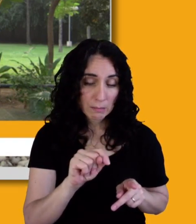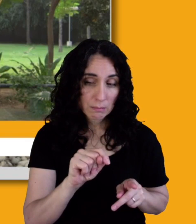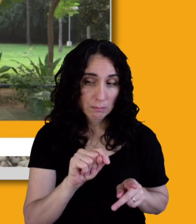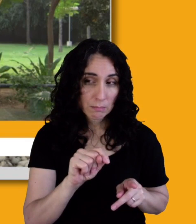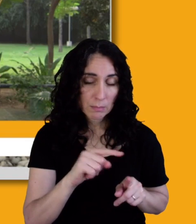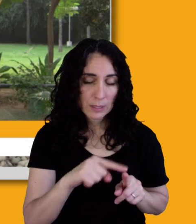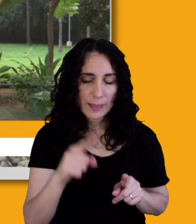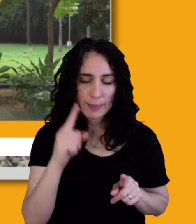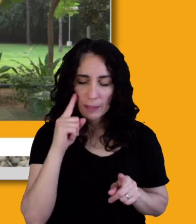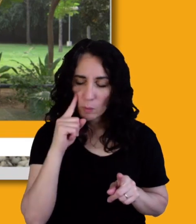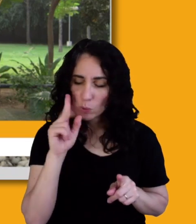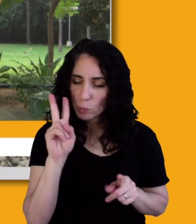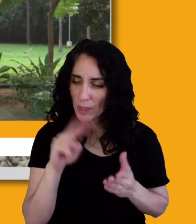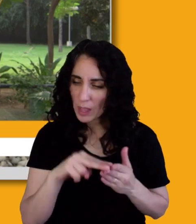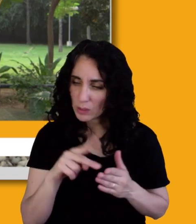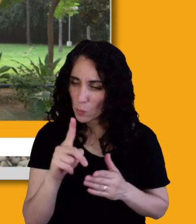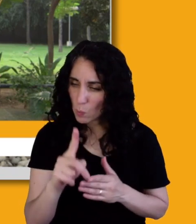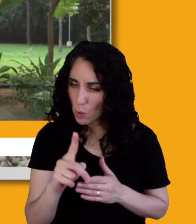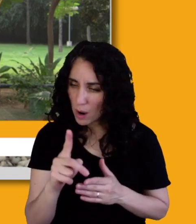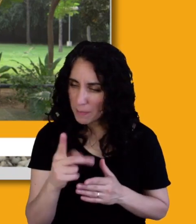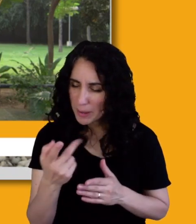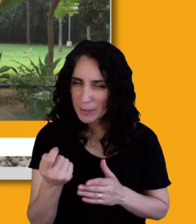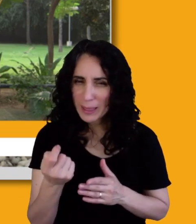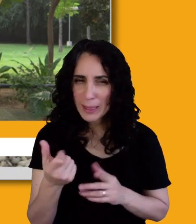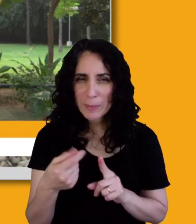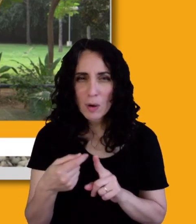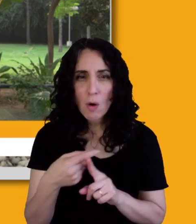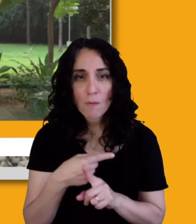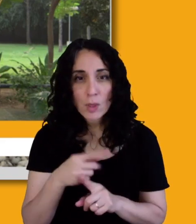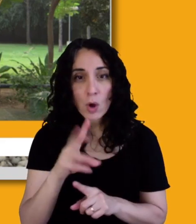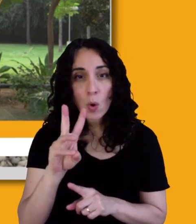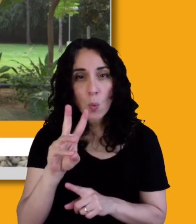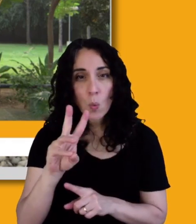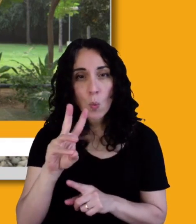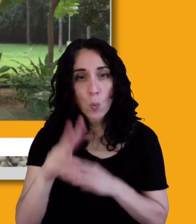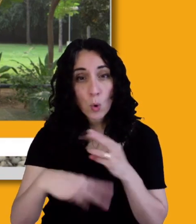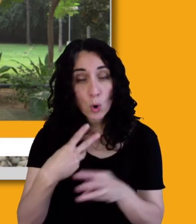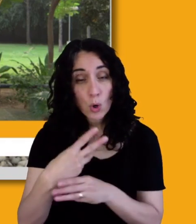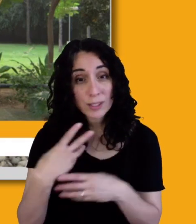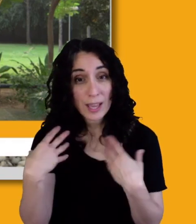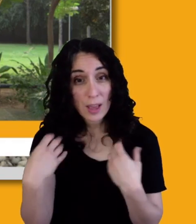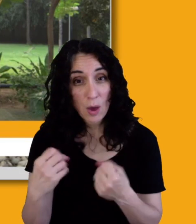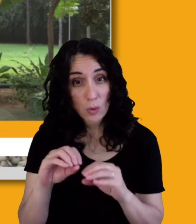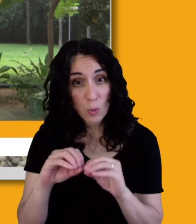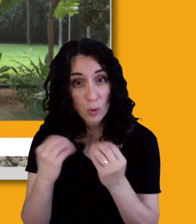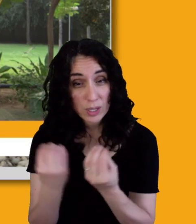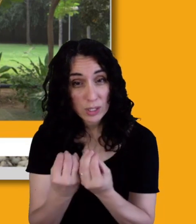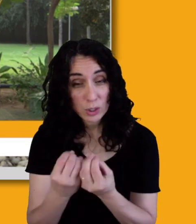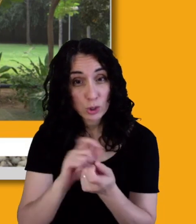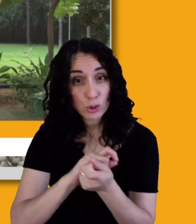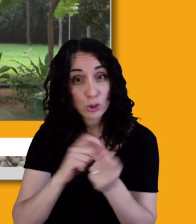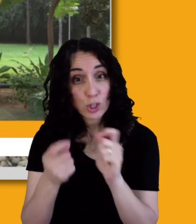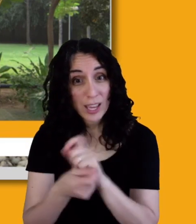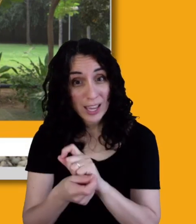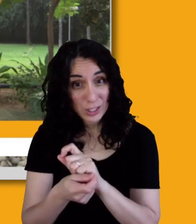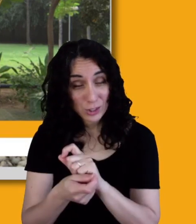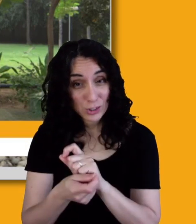be off a little bit. The World Health Organization redefined disability, and it said it's not a characteristic